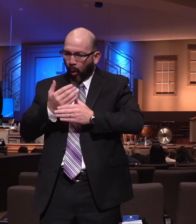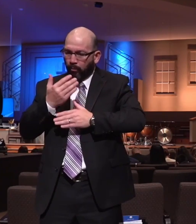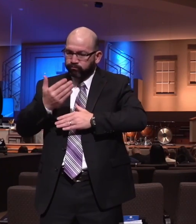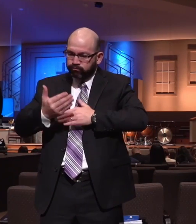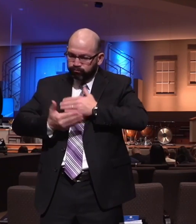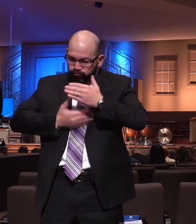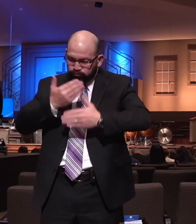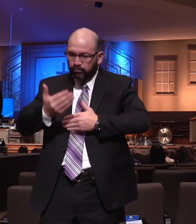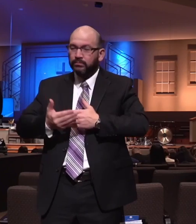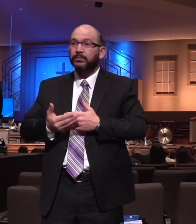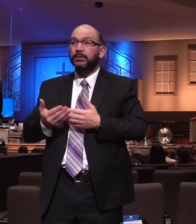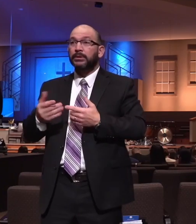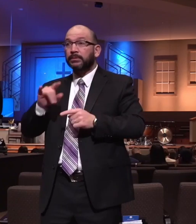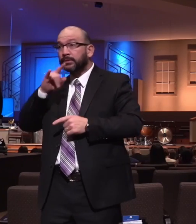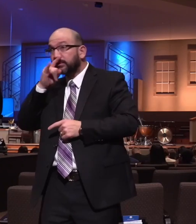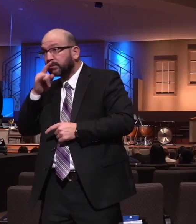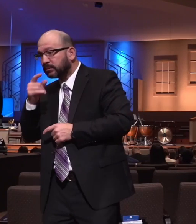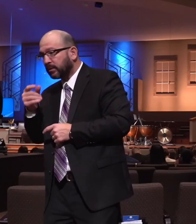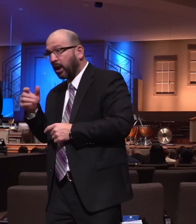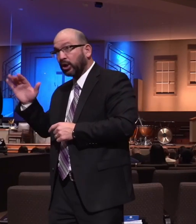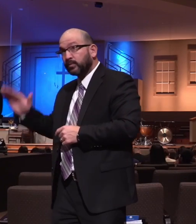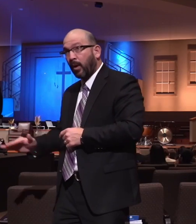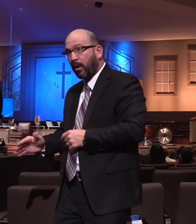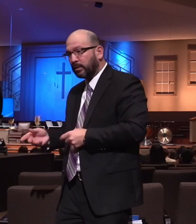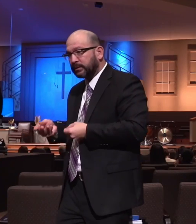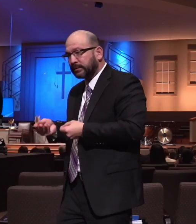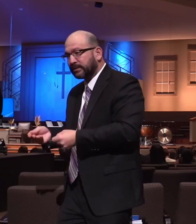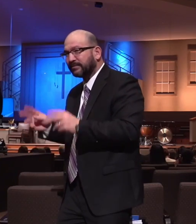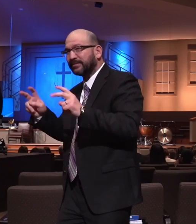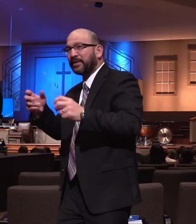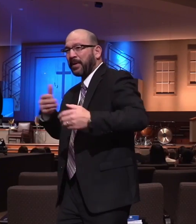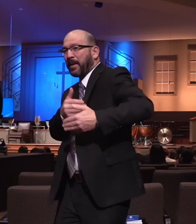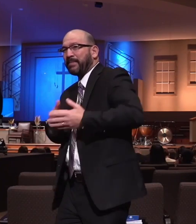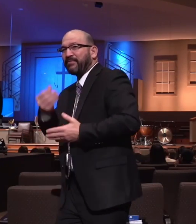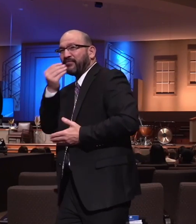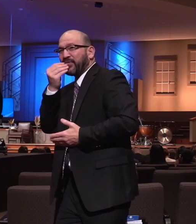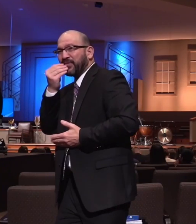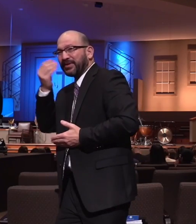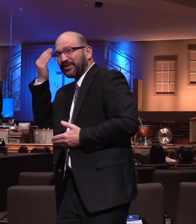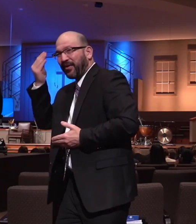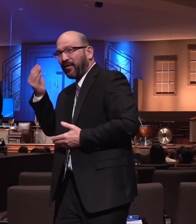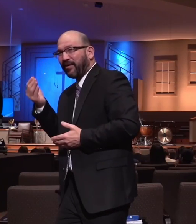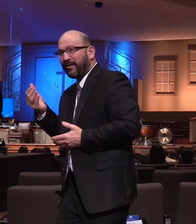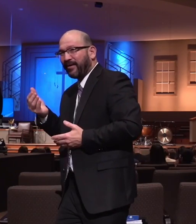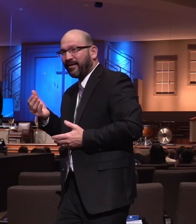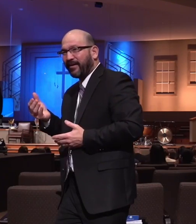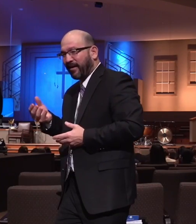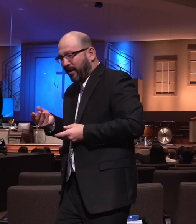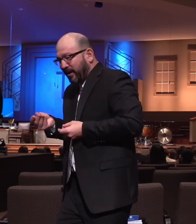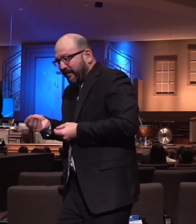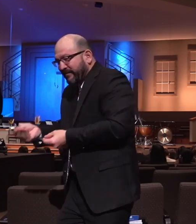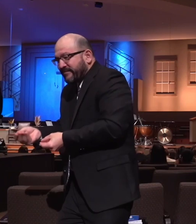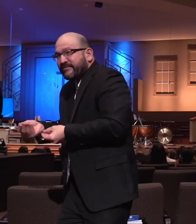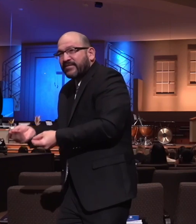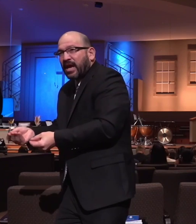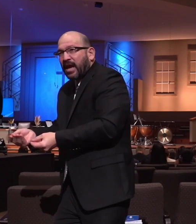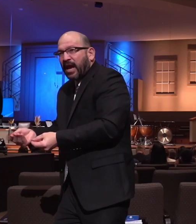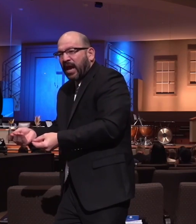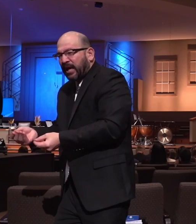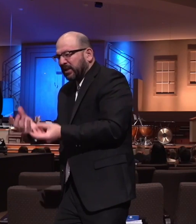we give them baby food. How many of remember the baby food, the, the world up peas and the world up pears? How many of remember it? And how many of